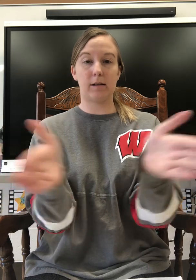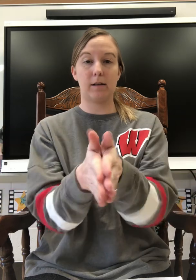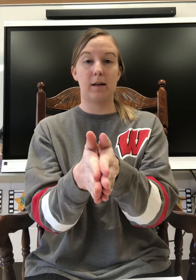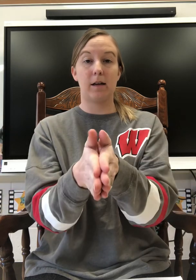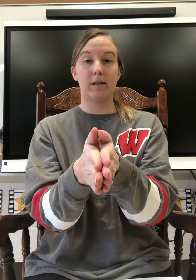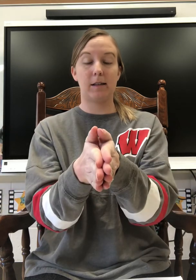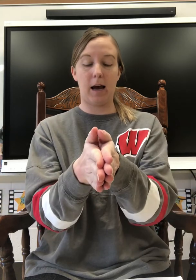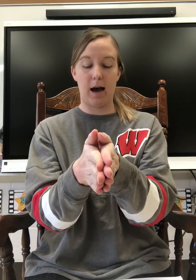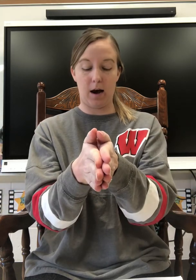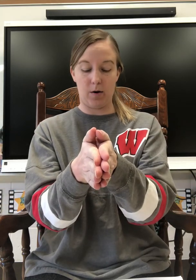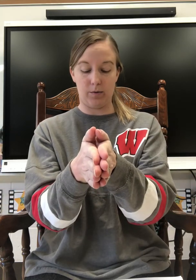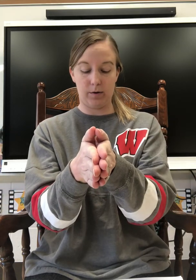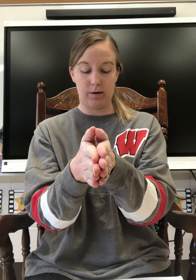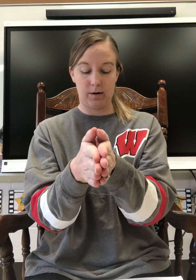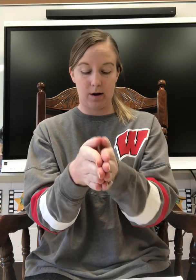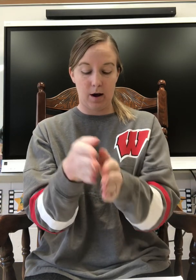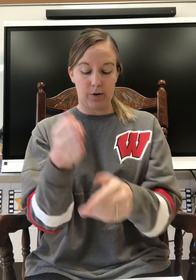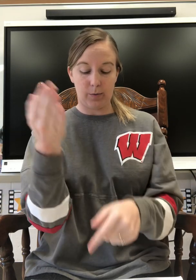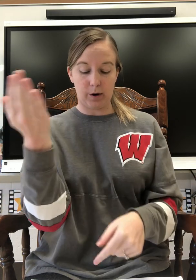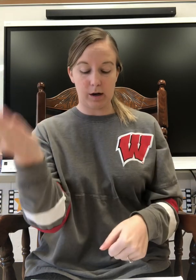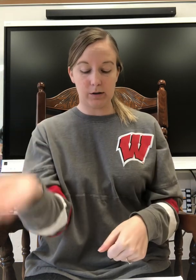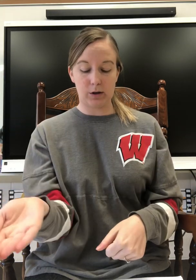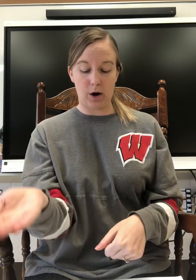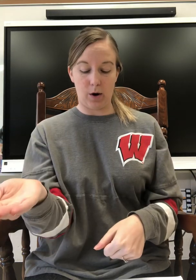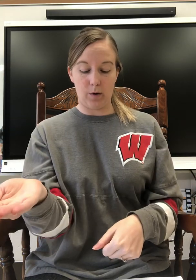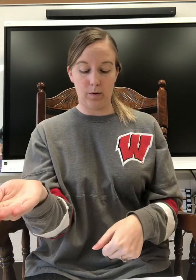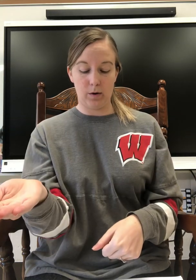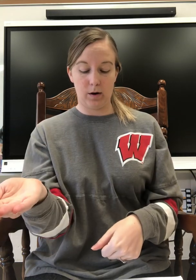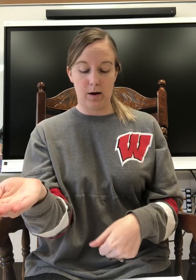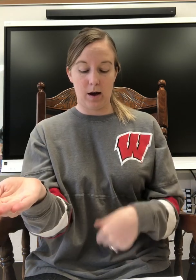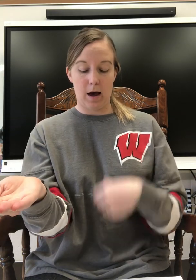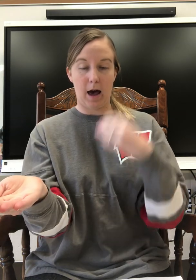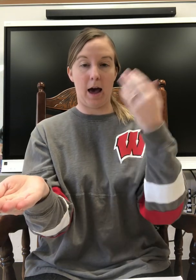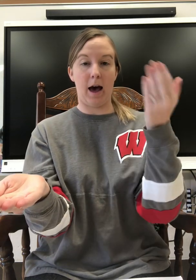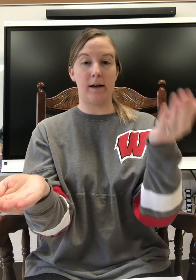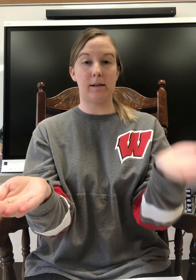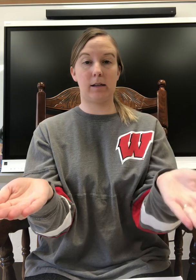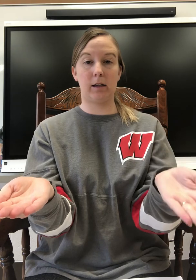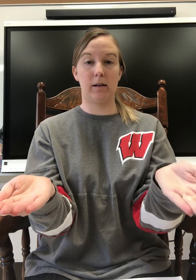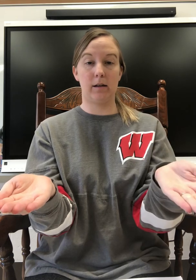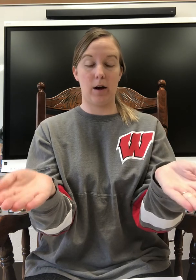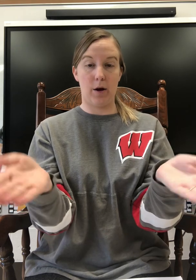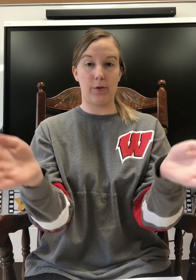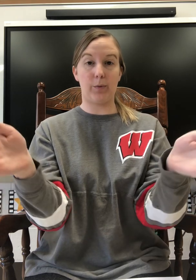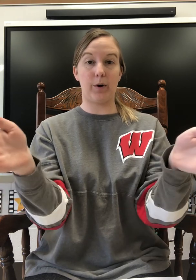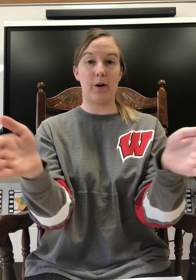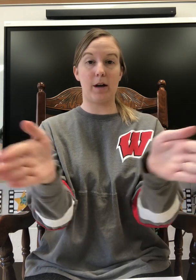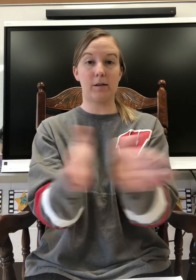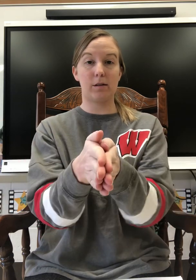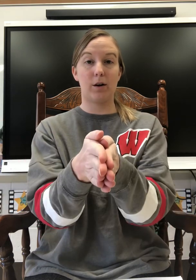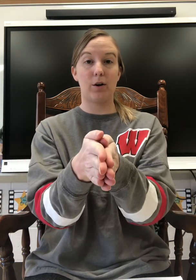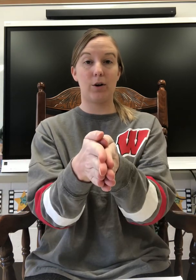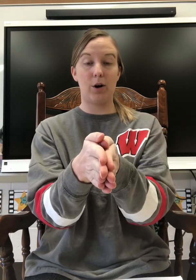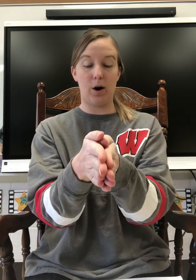town. The word is go. Add t. The word is goat.